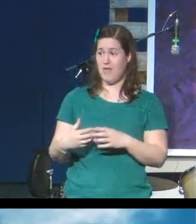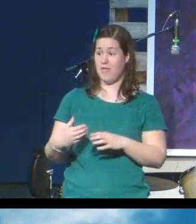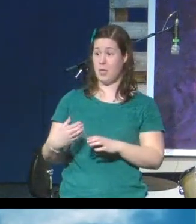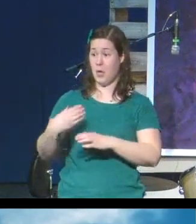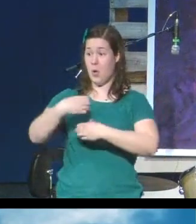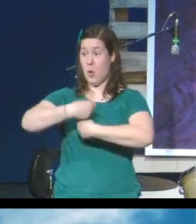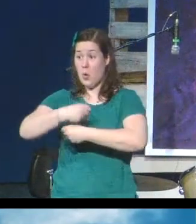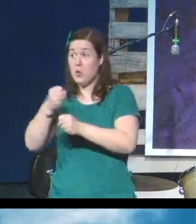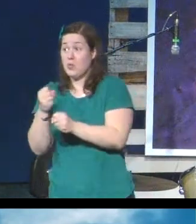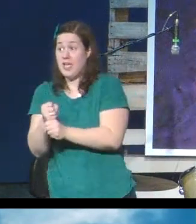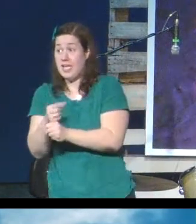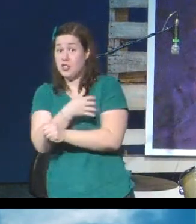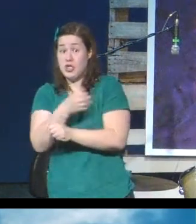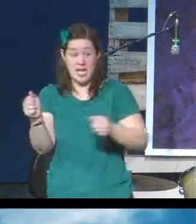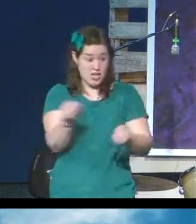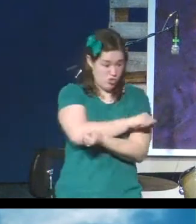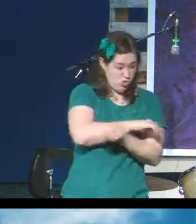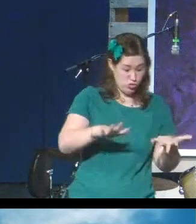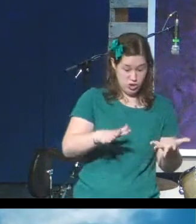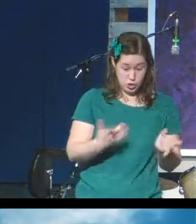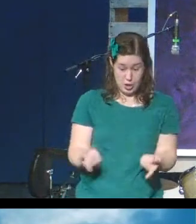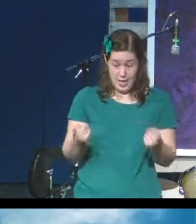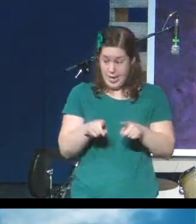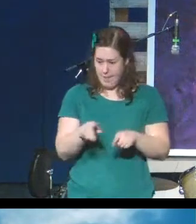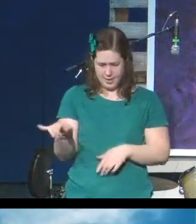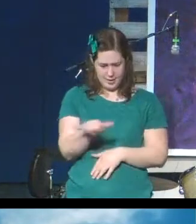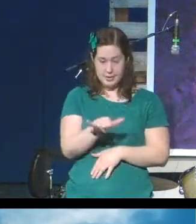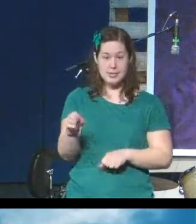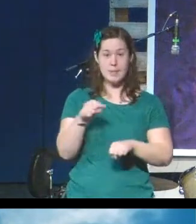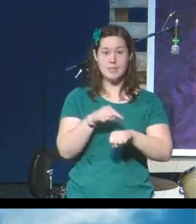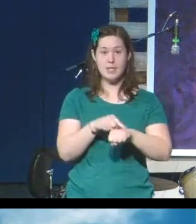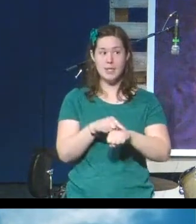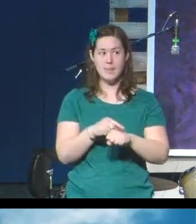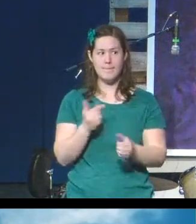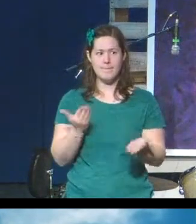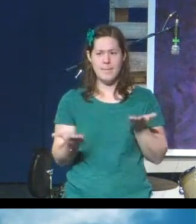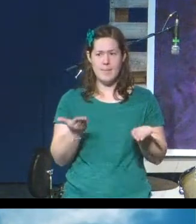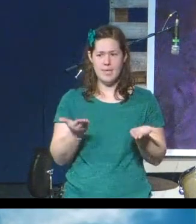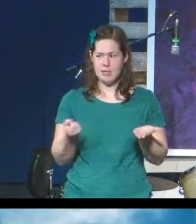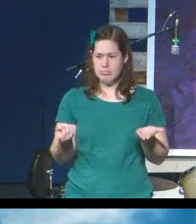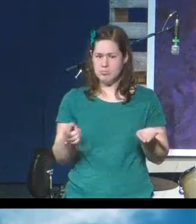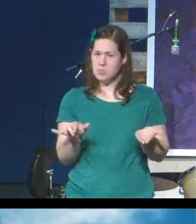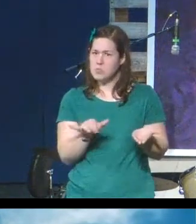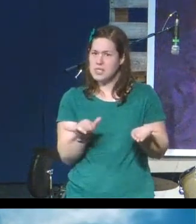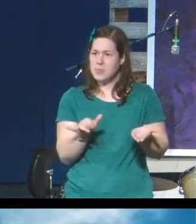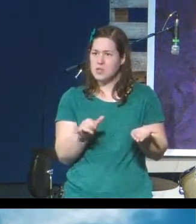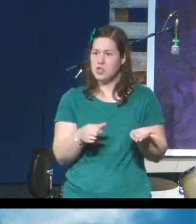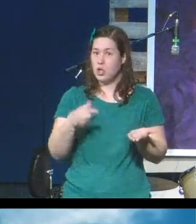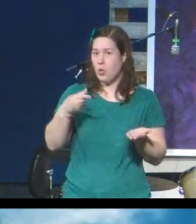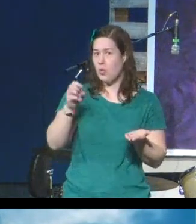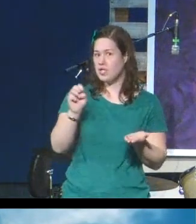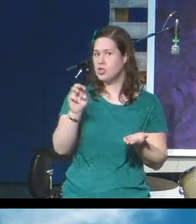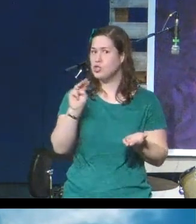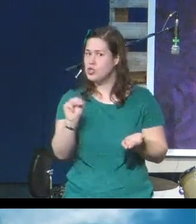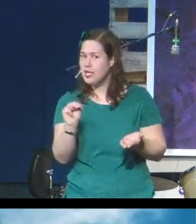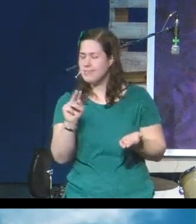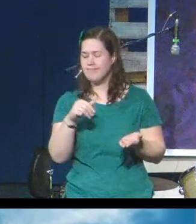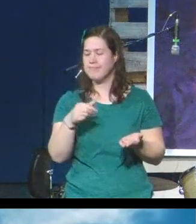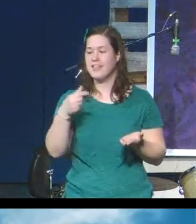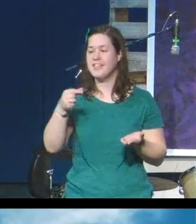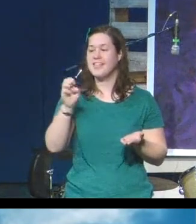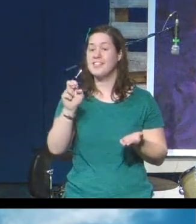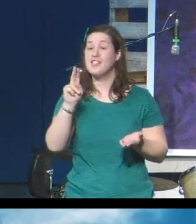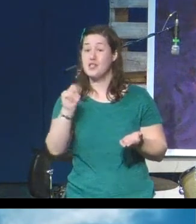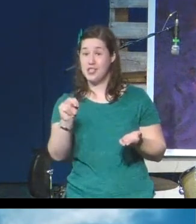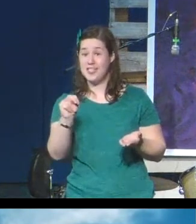wondering if maybe this was like what had happened in Genesis. And then in the midst of that, wondering, should I